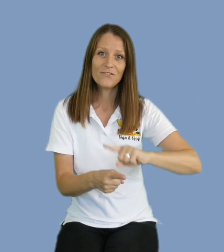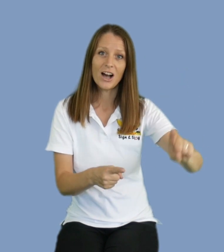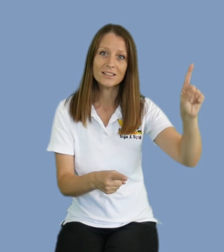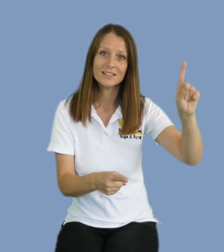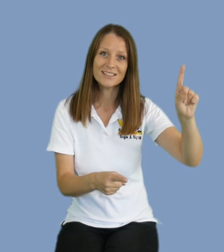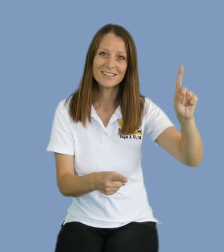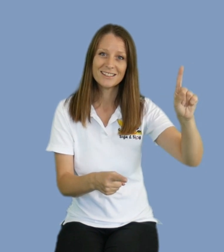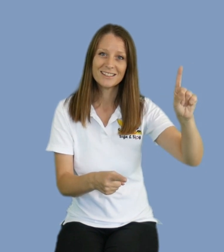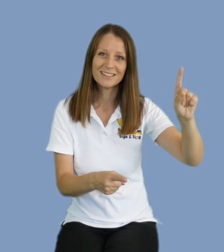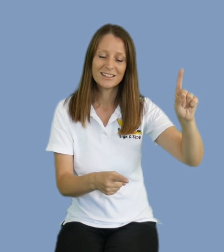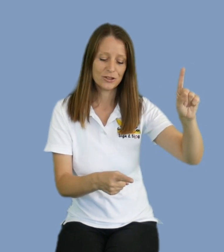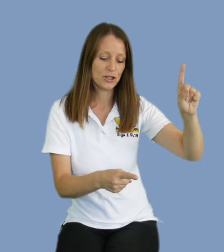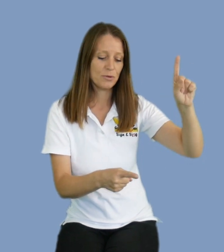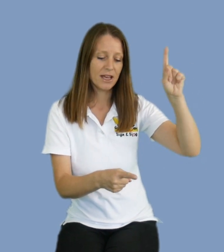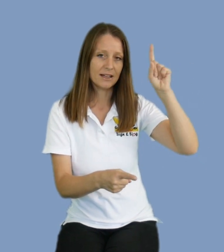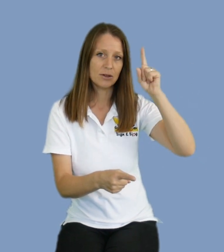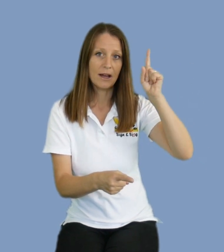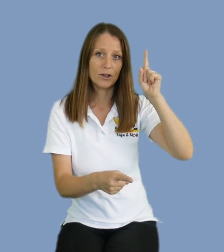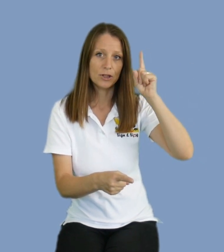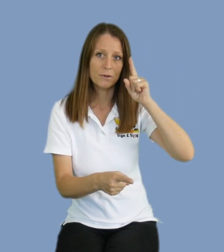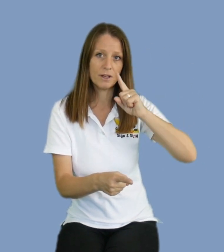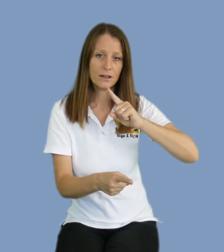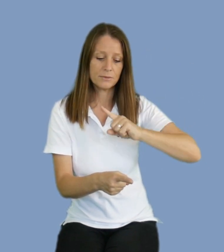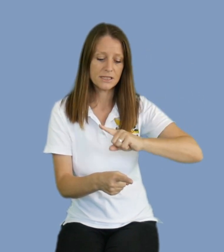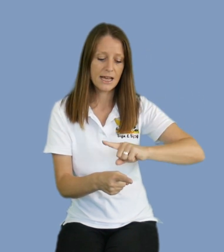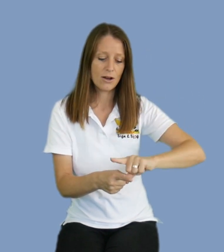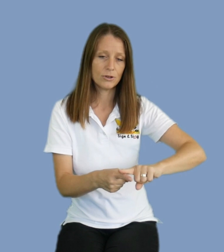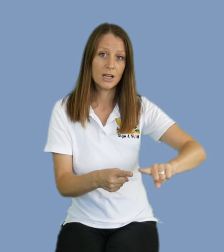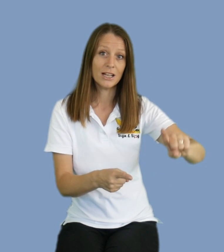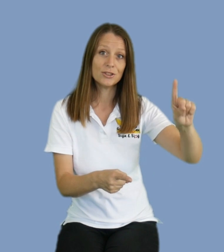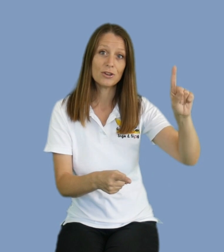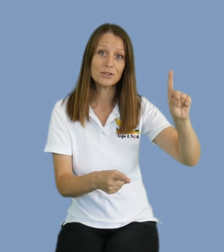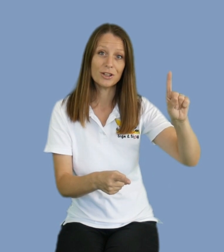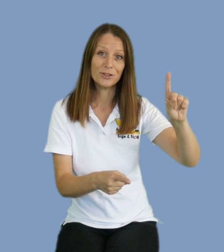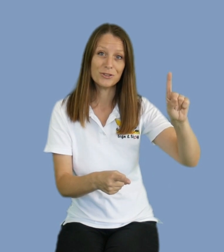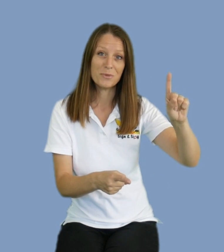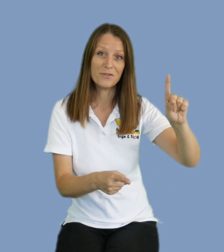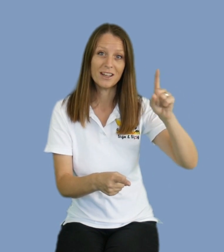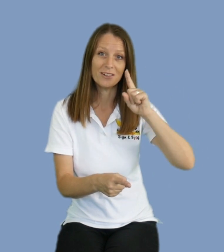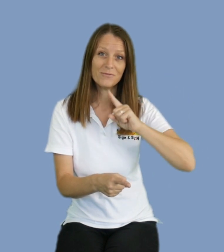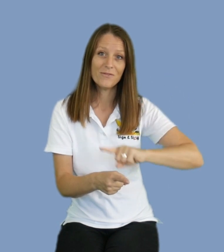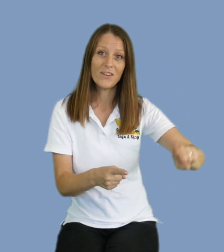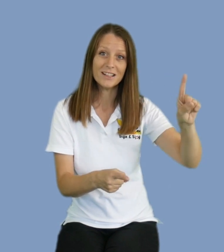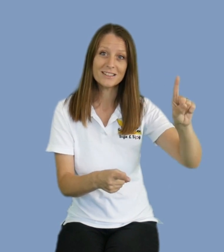Fast. I'll show you again. So we have our dominant finger comes down and strokes our non-dominant finger. Fast.